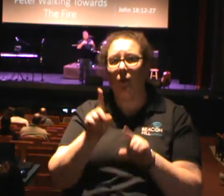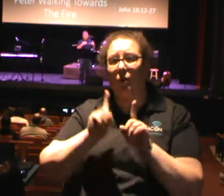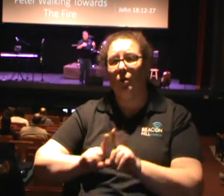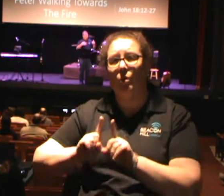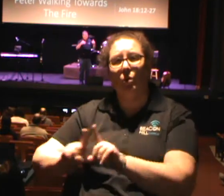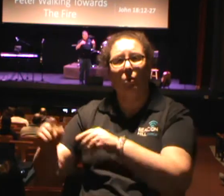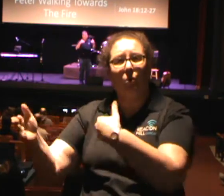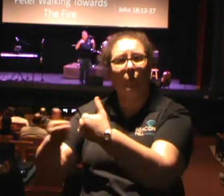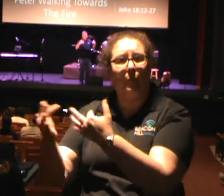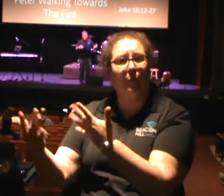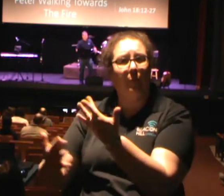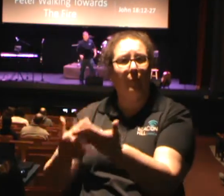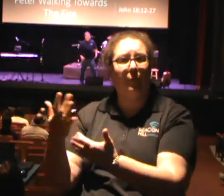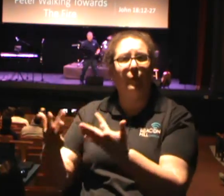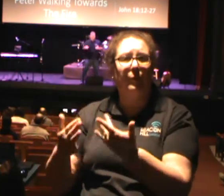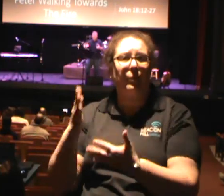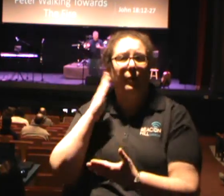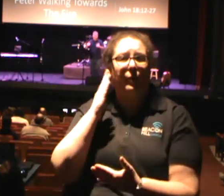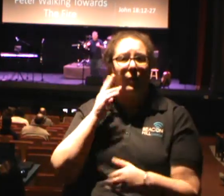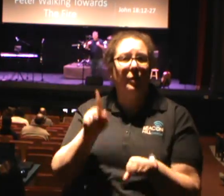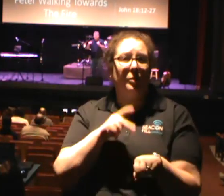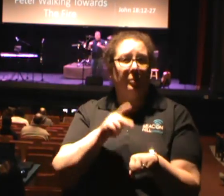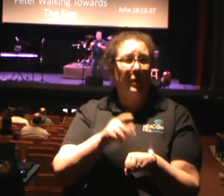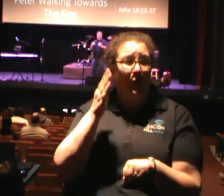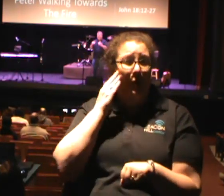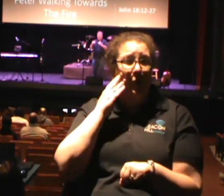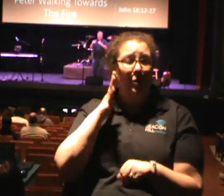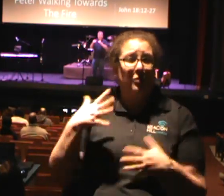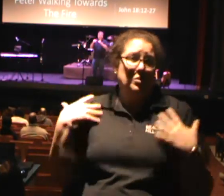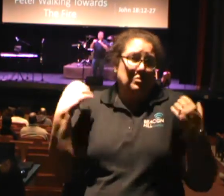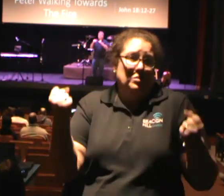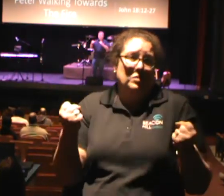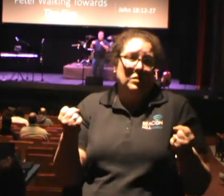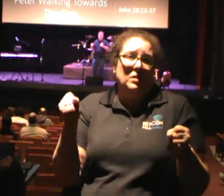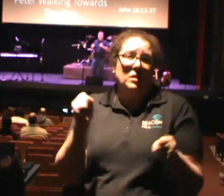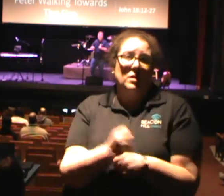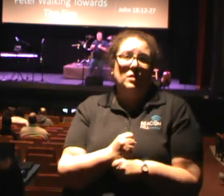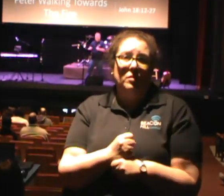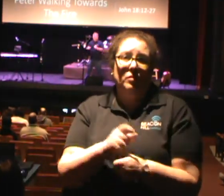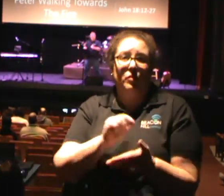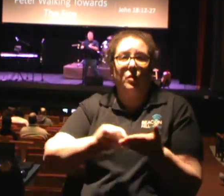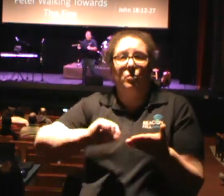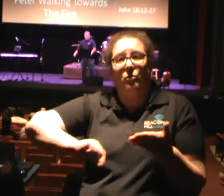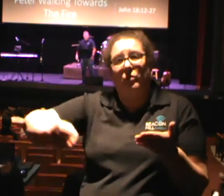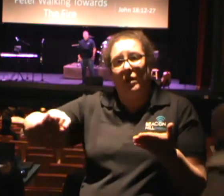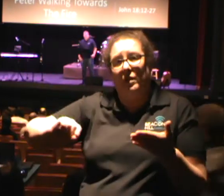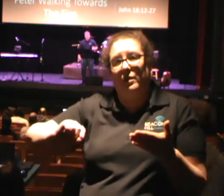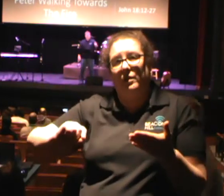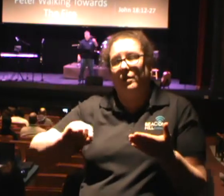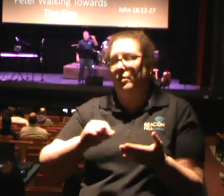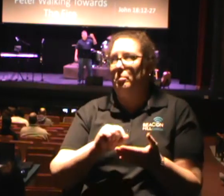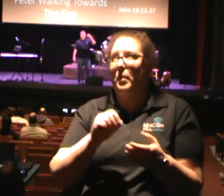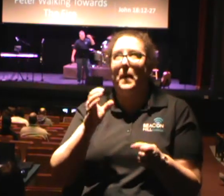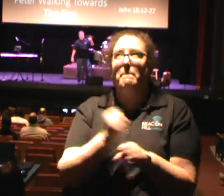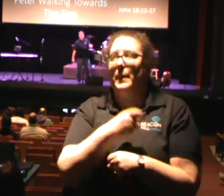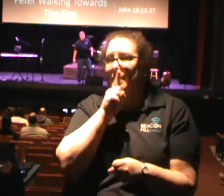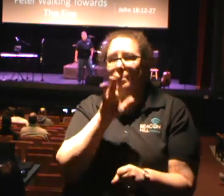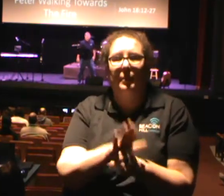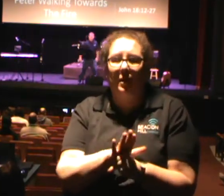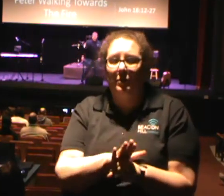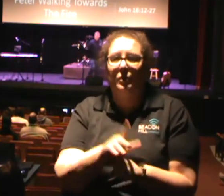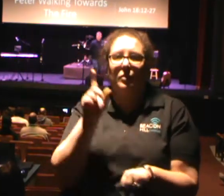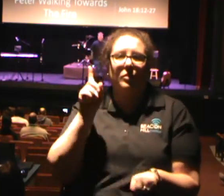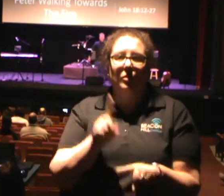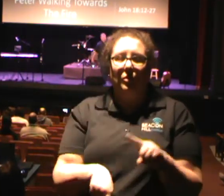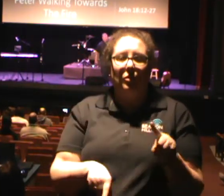known for his boldness. He was known for making writing checks that his body couldn't catch. He had just told Jesus